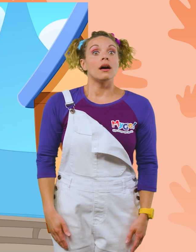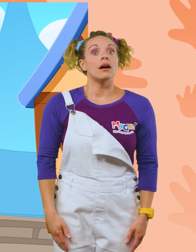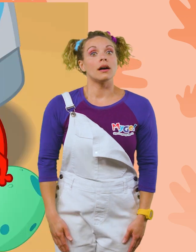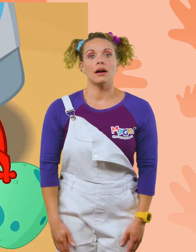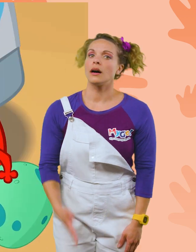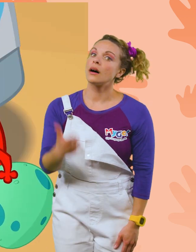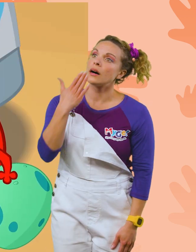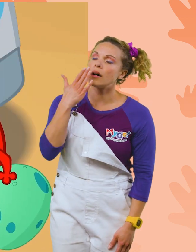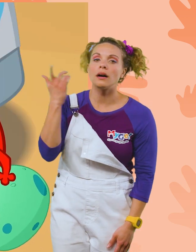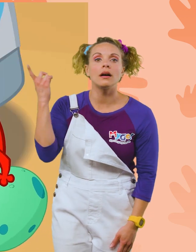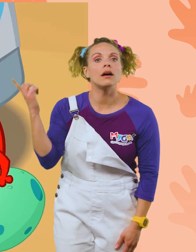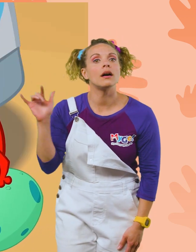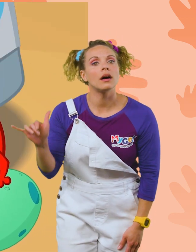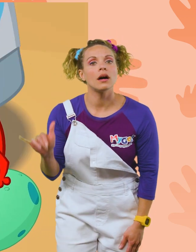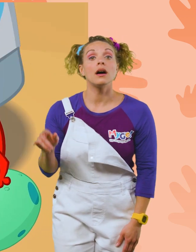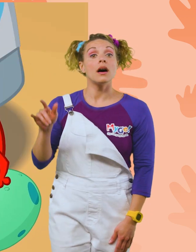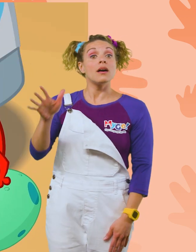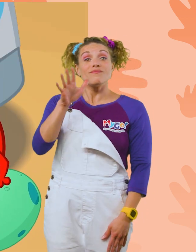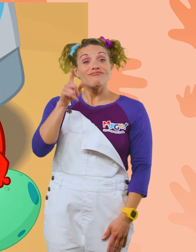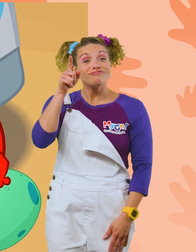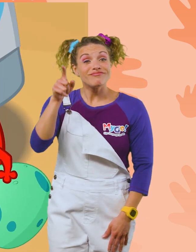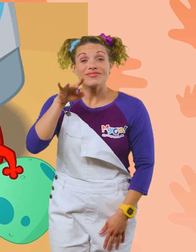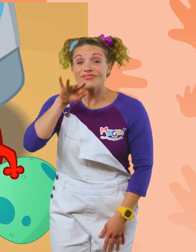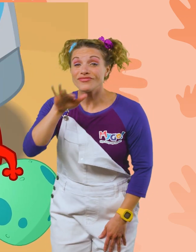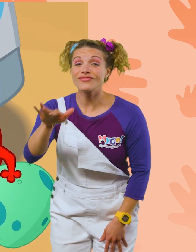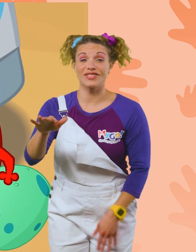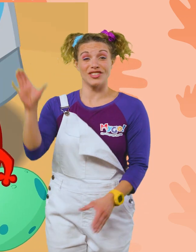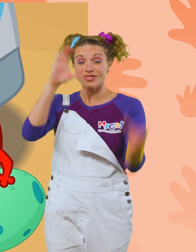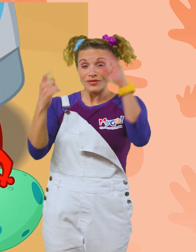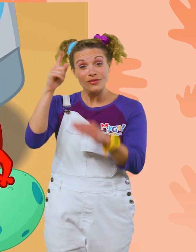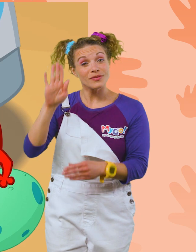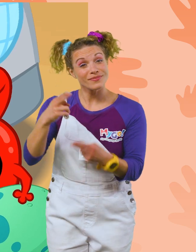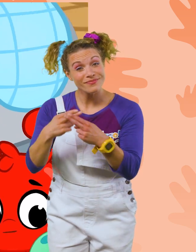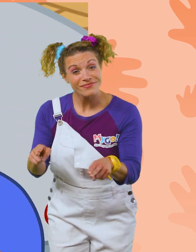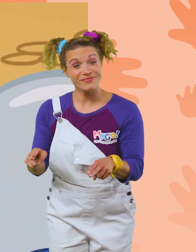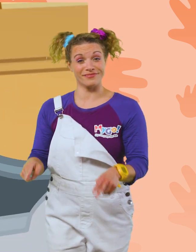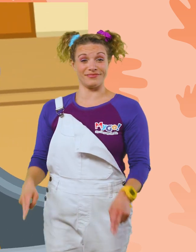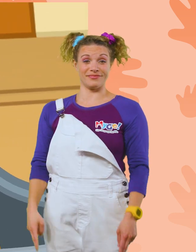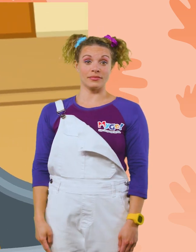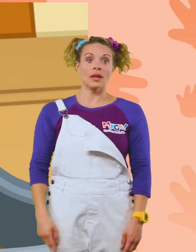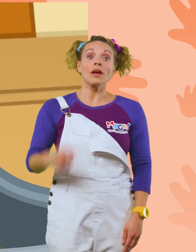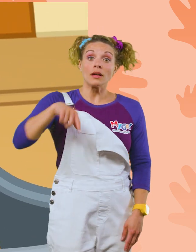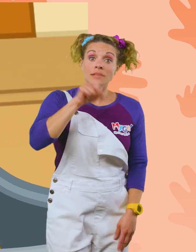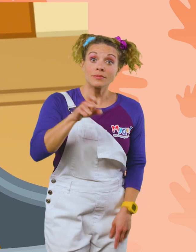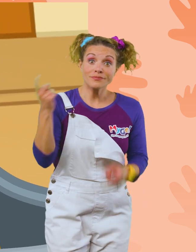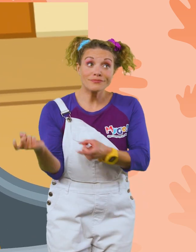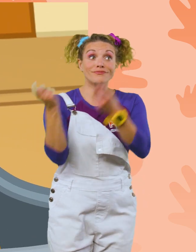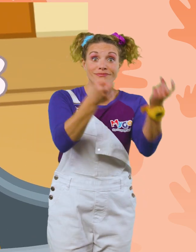Oh! So that's a mommy dragon searching for her egg! We need to give it back! But how?